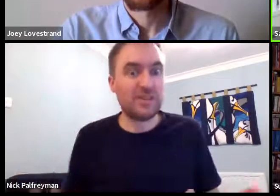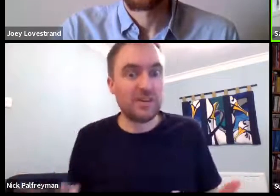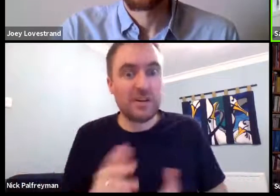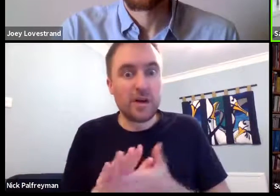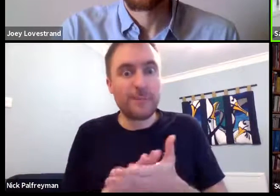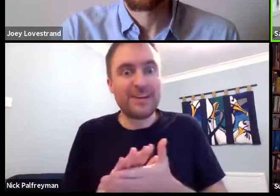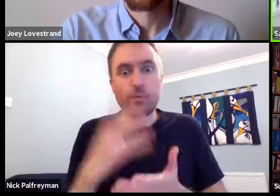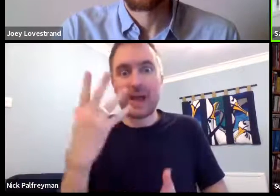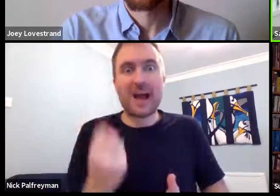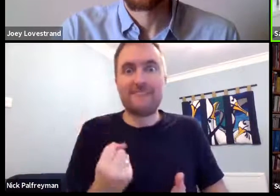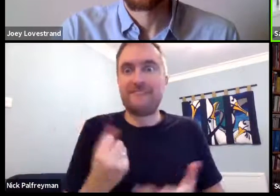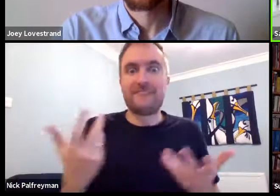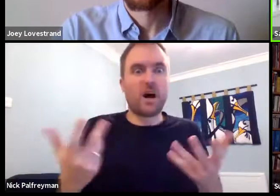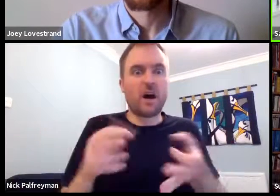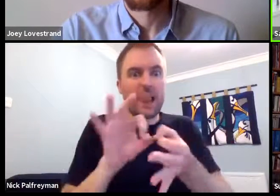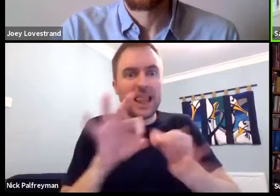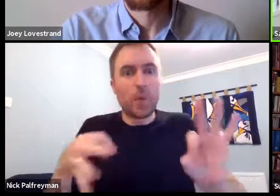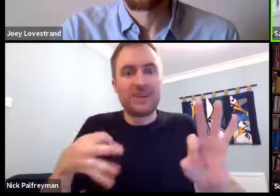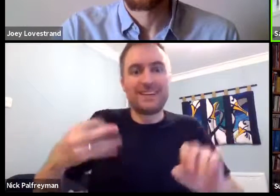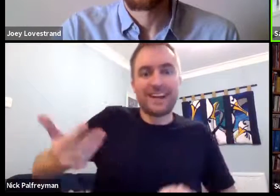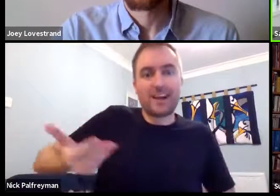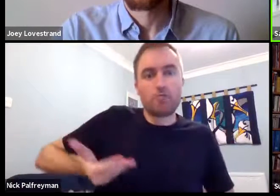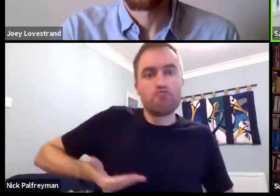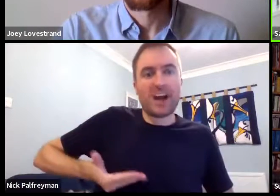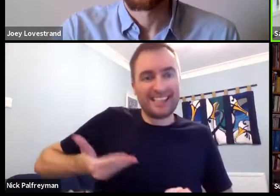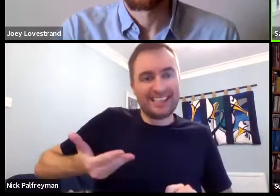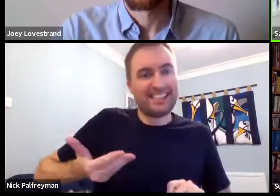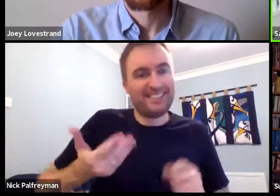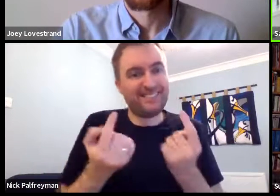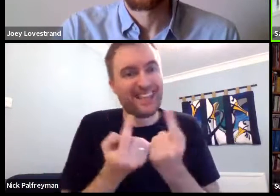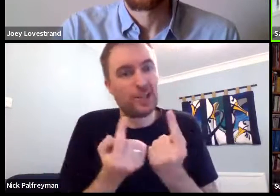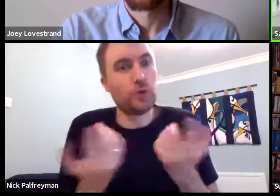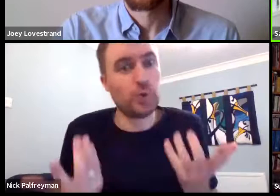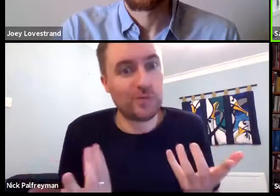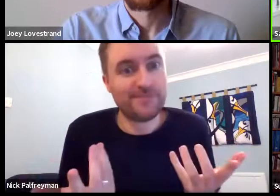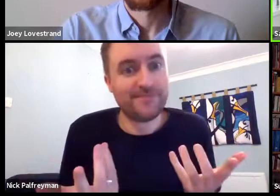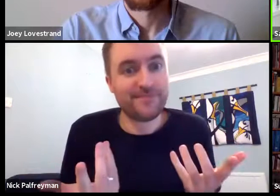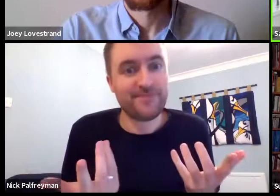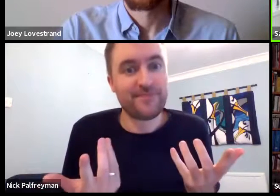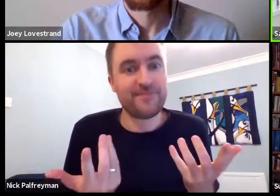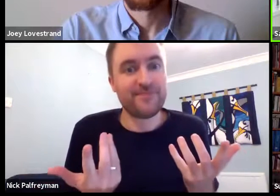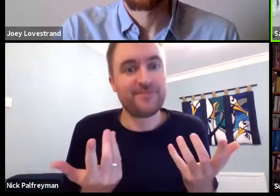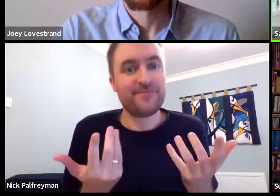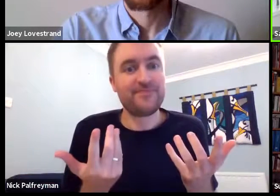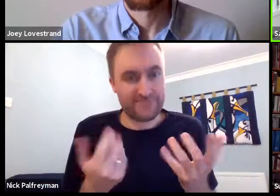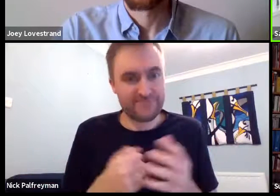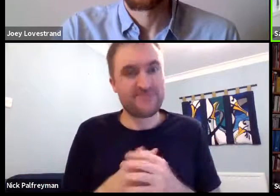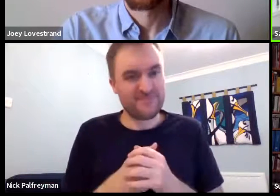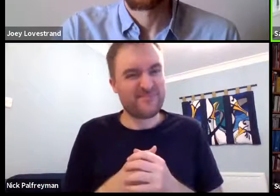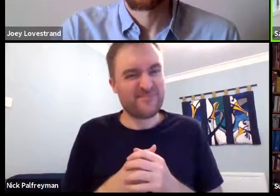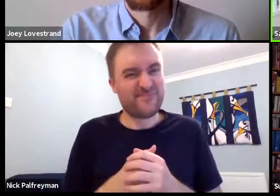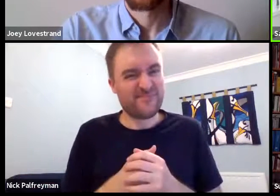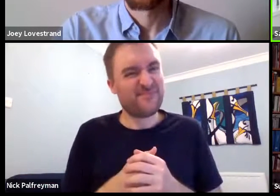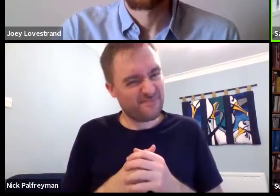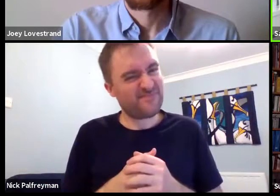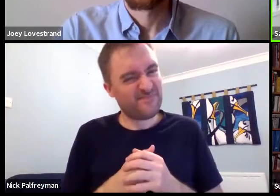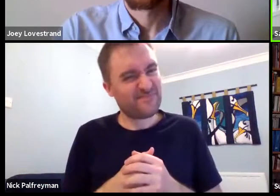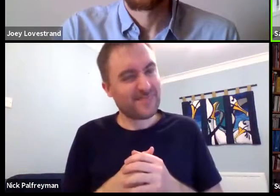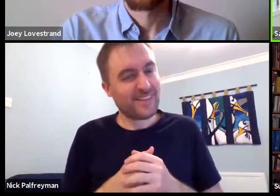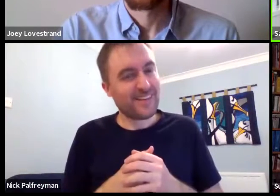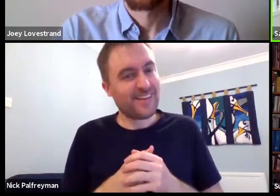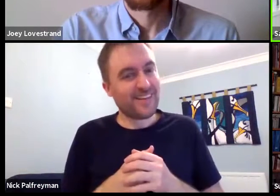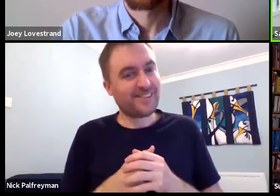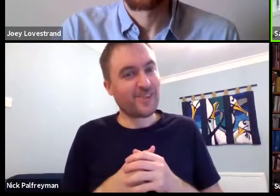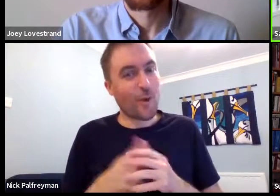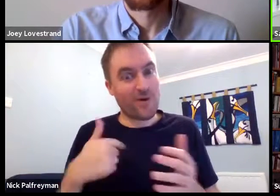by governments, by teachers, which means, you know, the linguistic rights, there's an issue over the